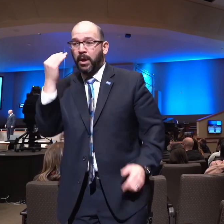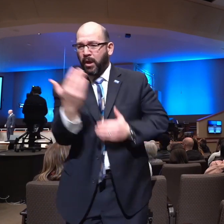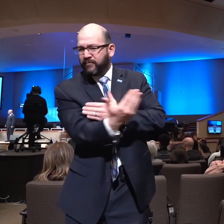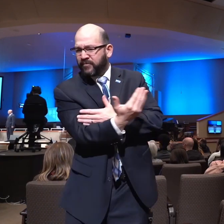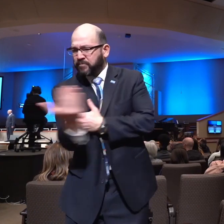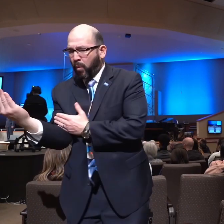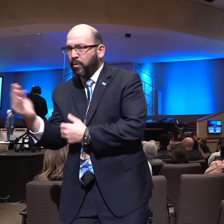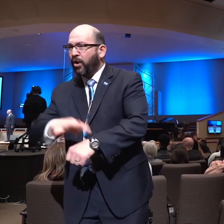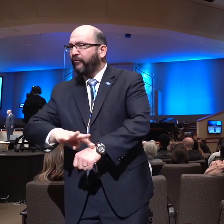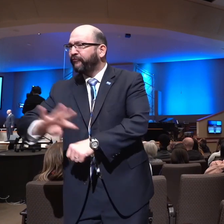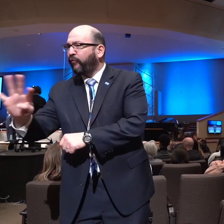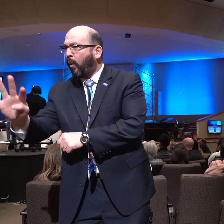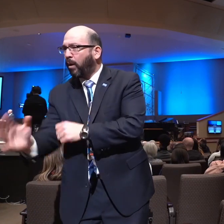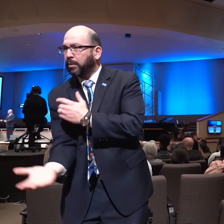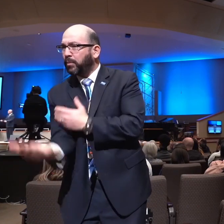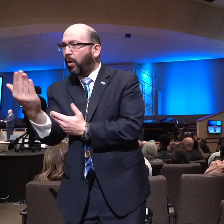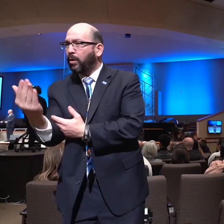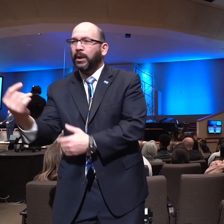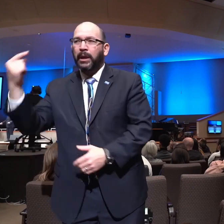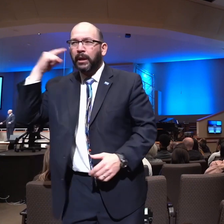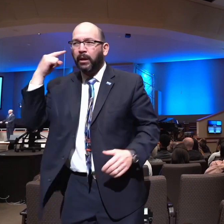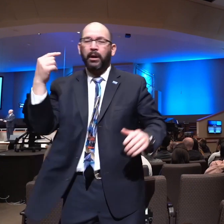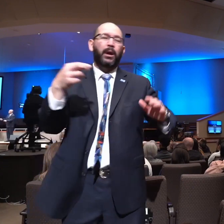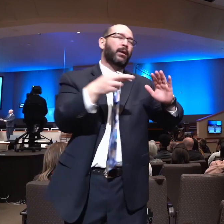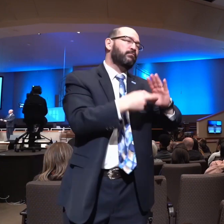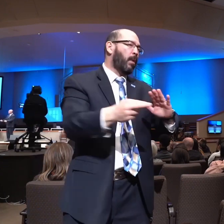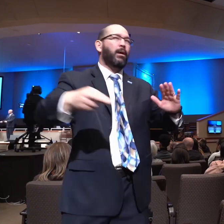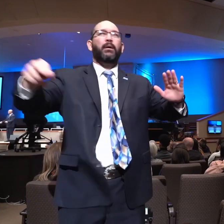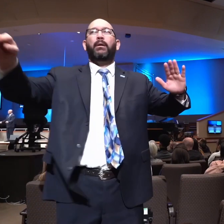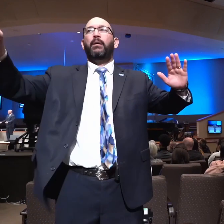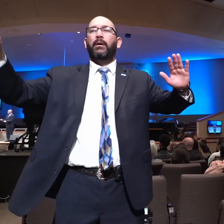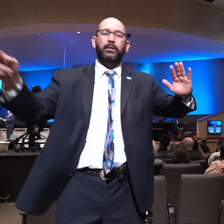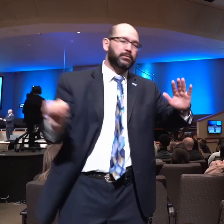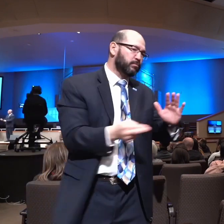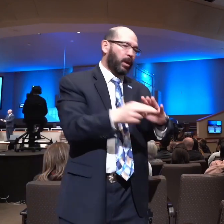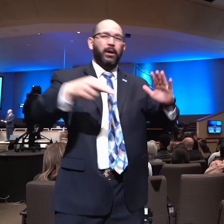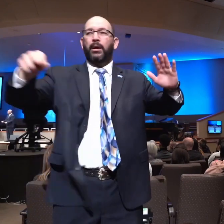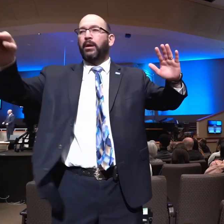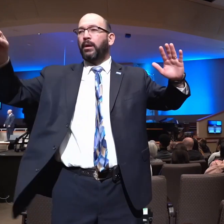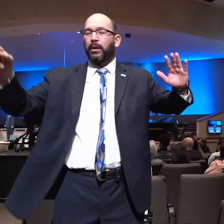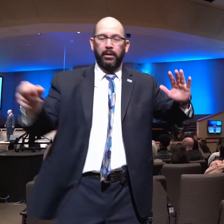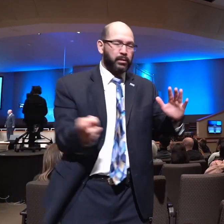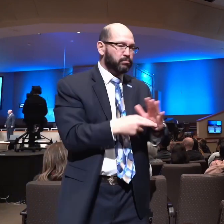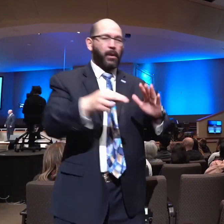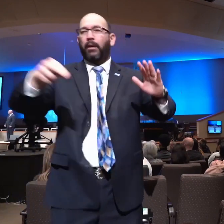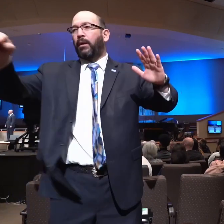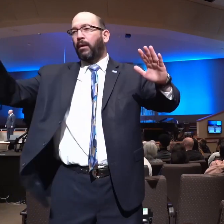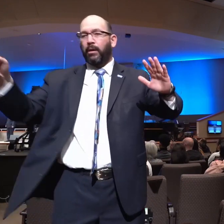in the morning I'd hear these dong, dong, dong. The Buddhist temple.